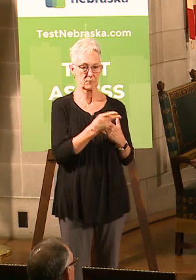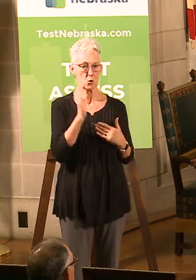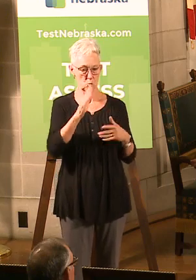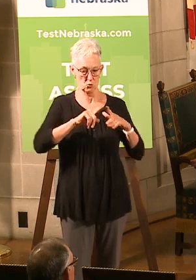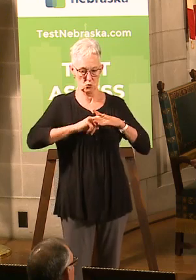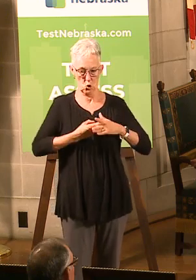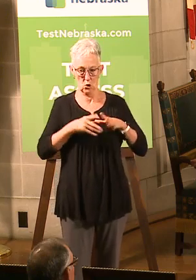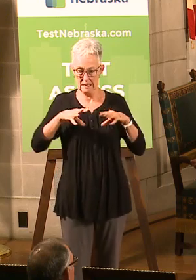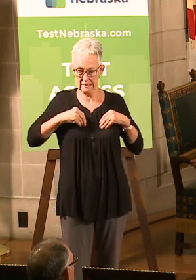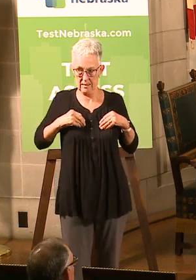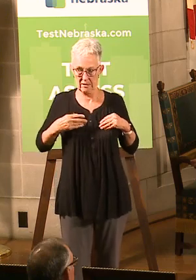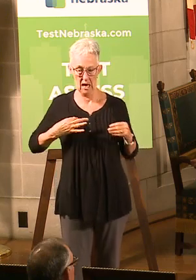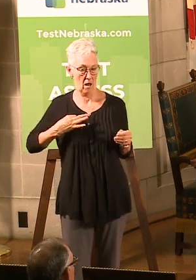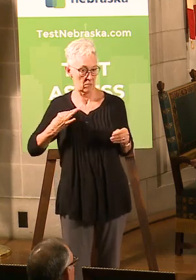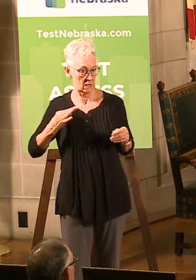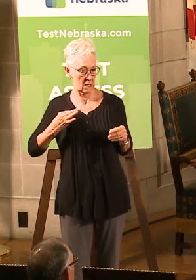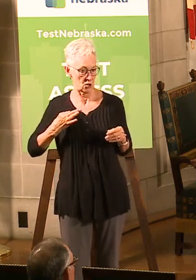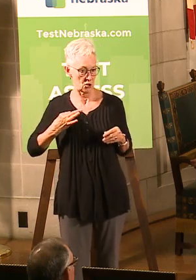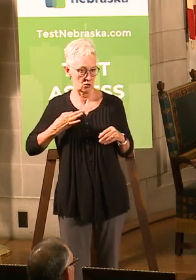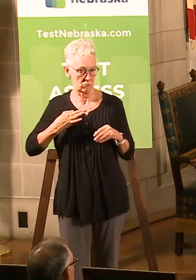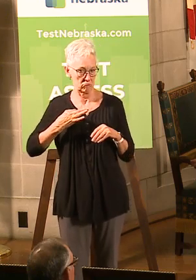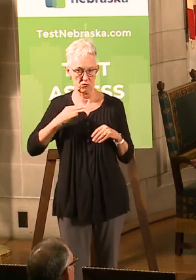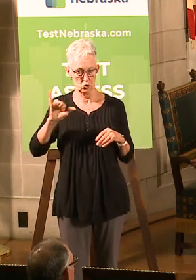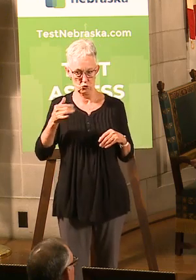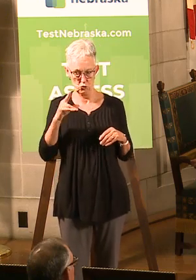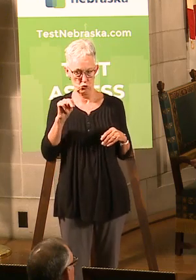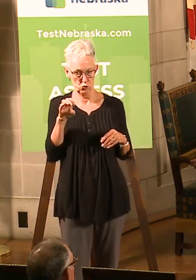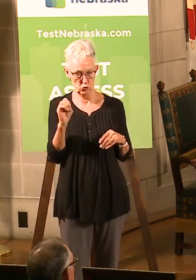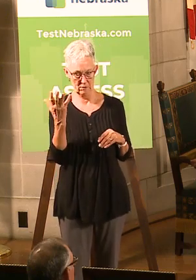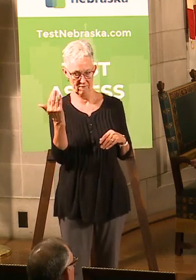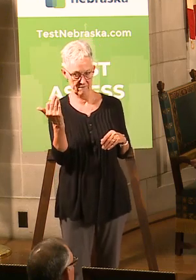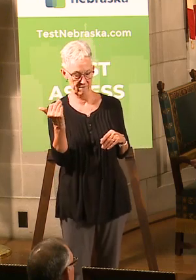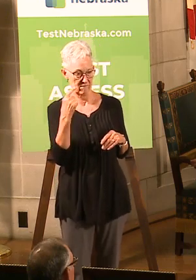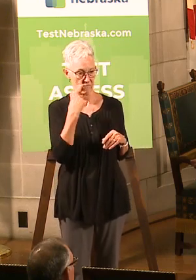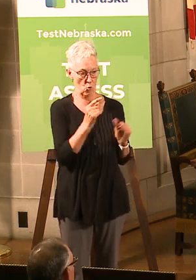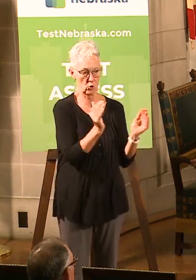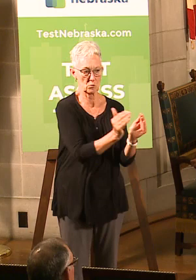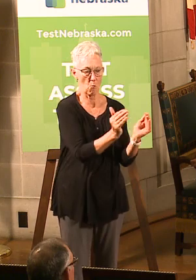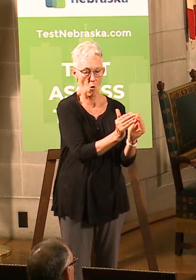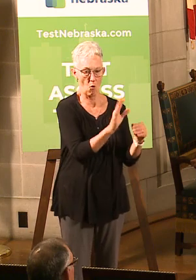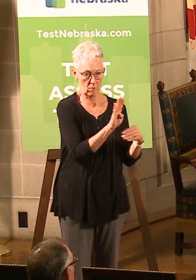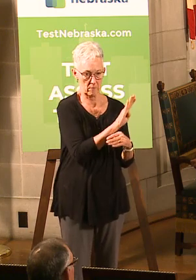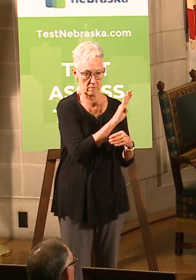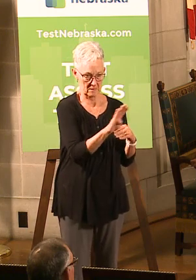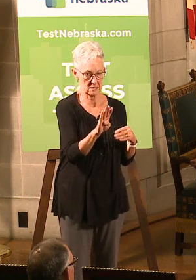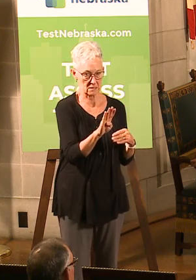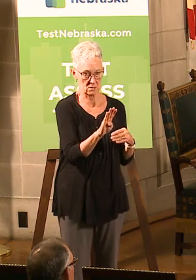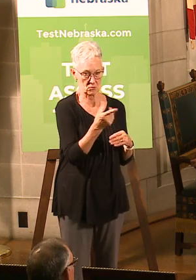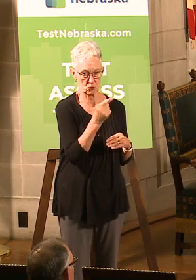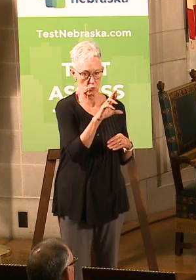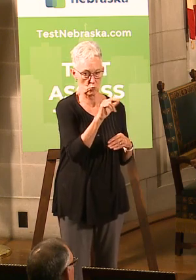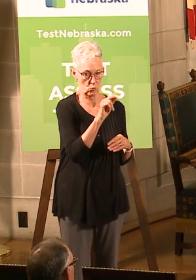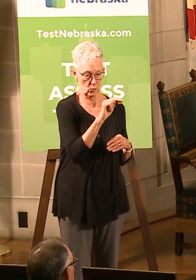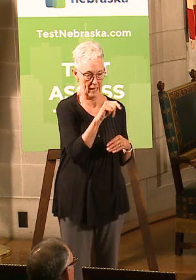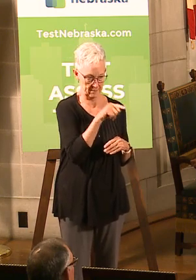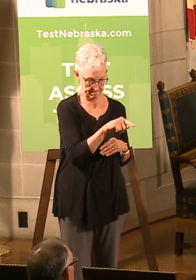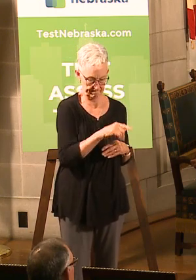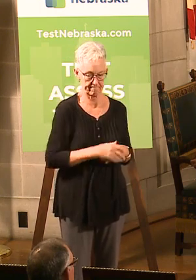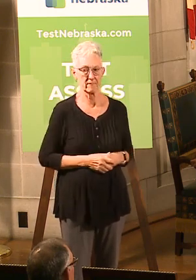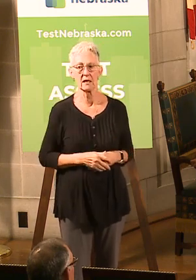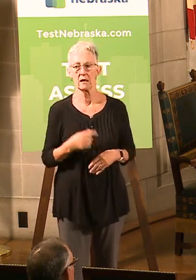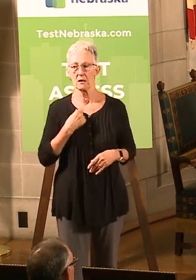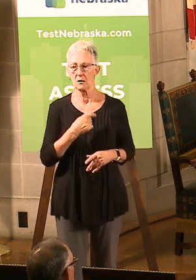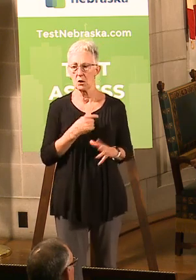applications as early as June 15th, and that's for the Small Business Stabilization Grants. We encourage